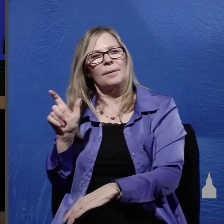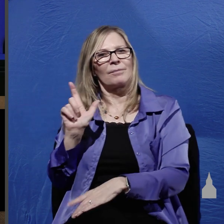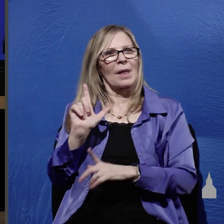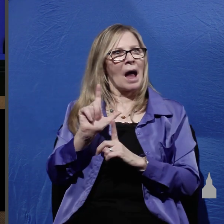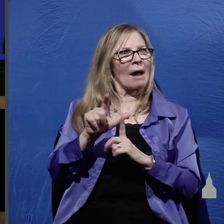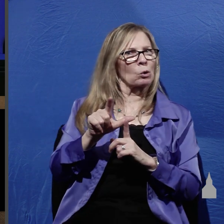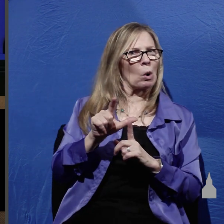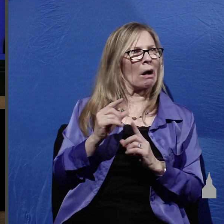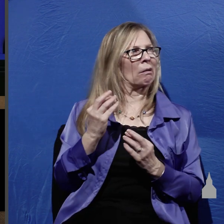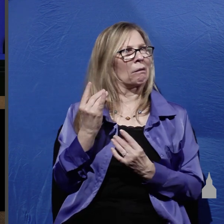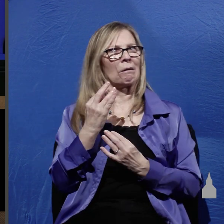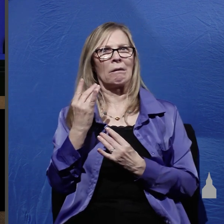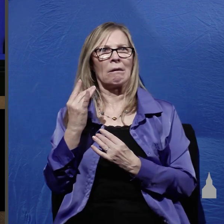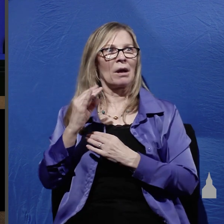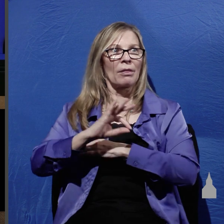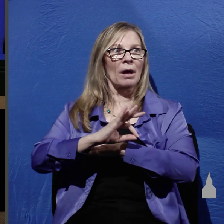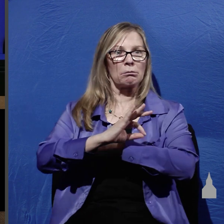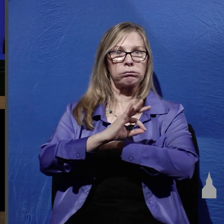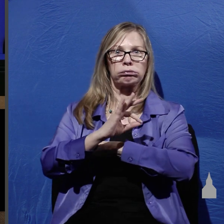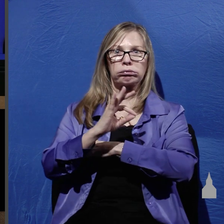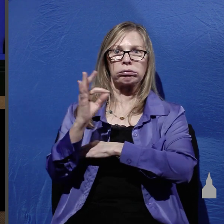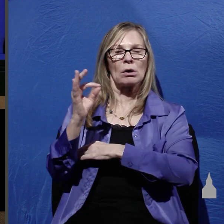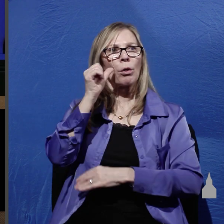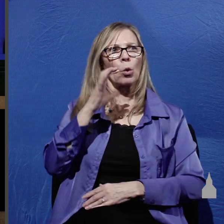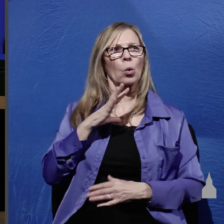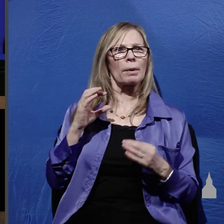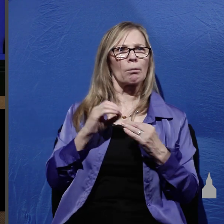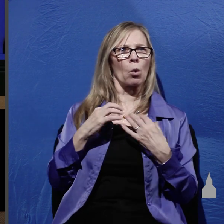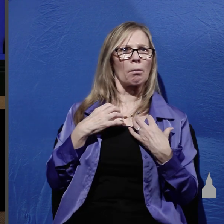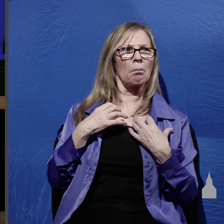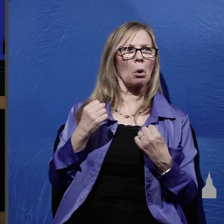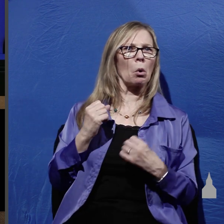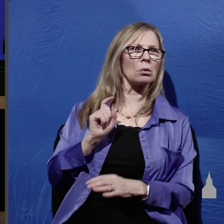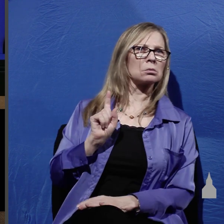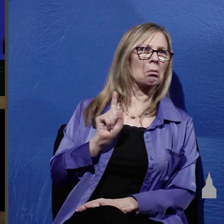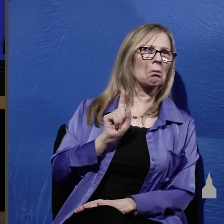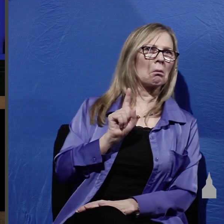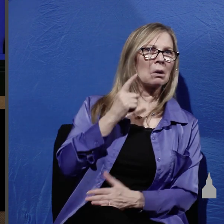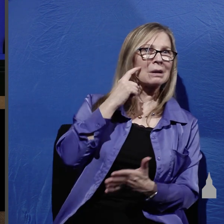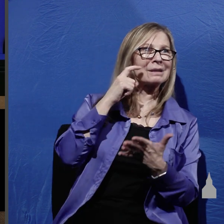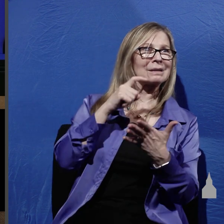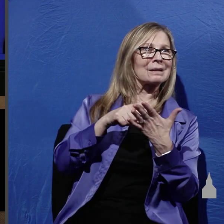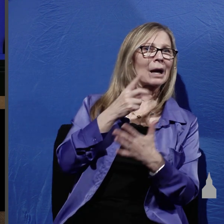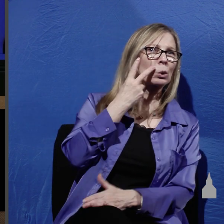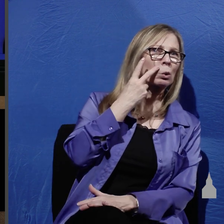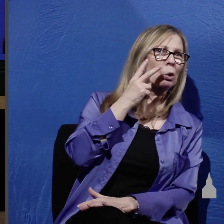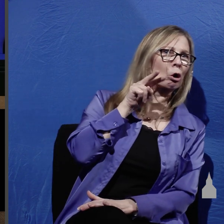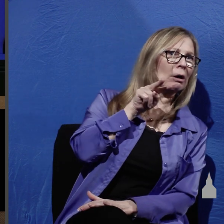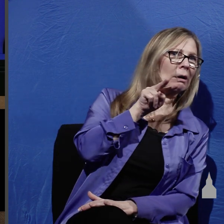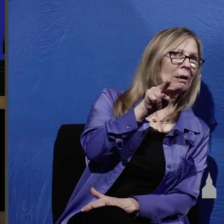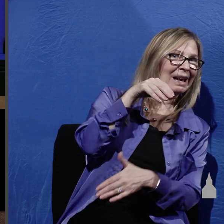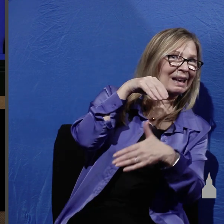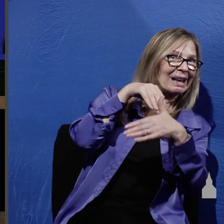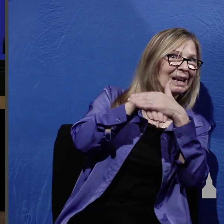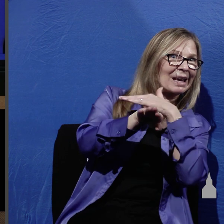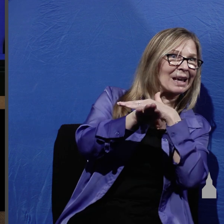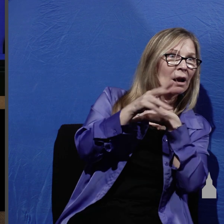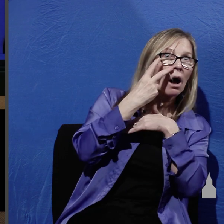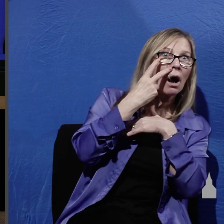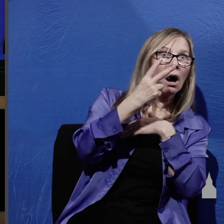to grow lighter and the women grew bolder they decided to look into the tomb there they saw the angels